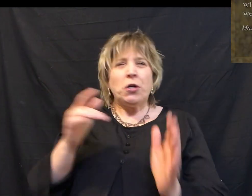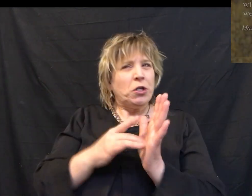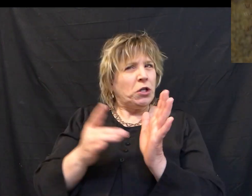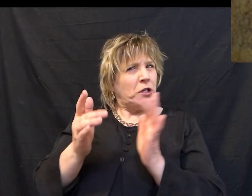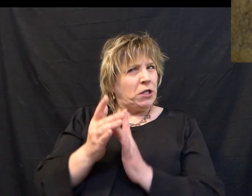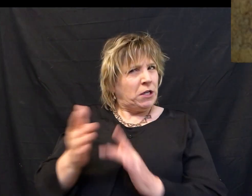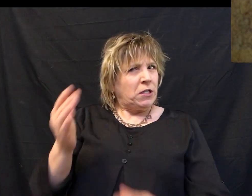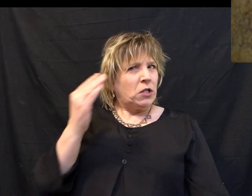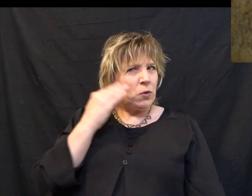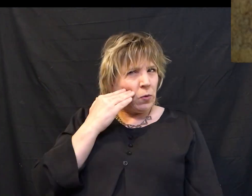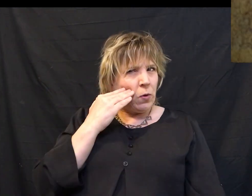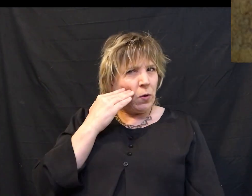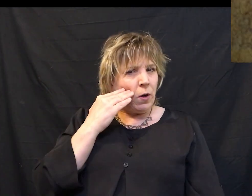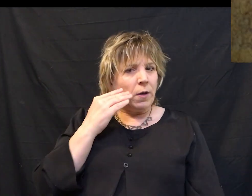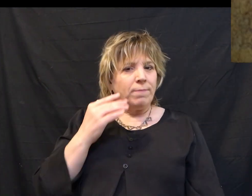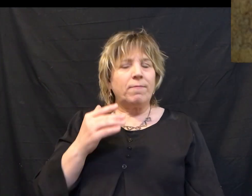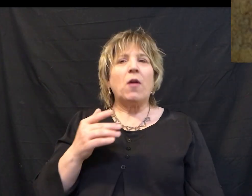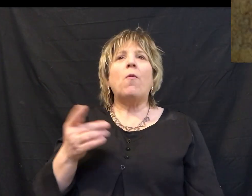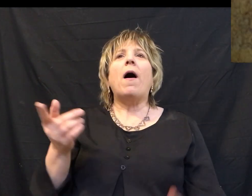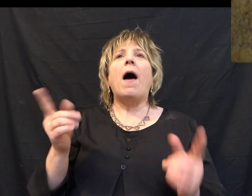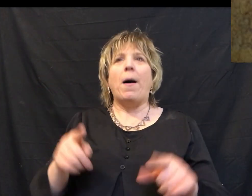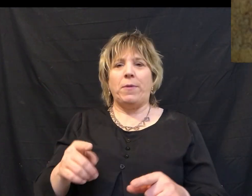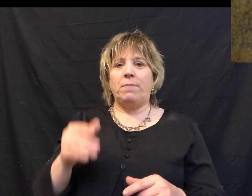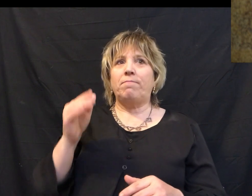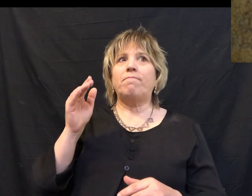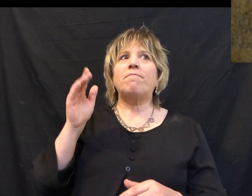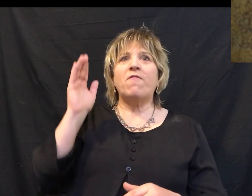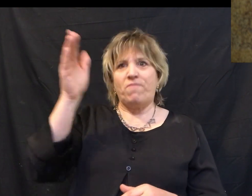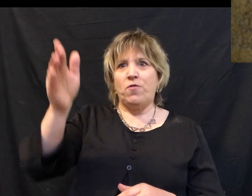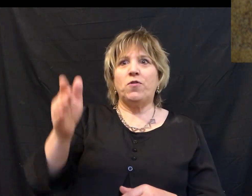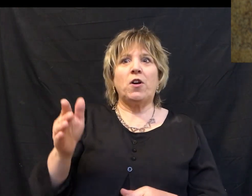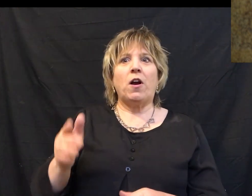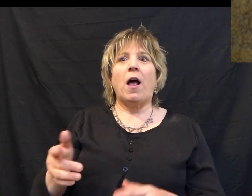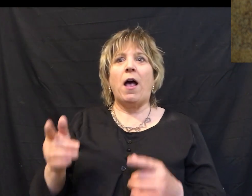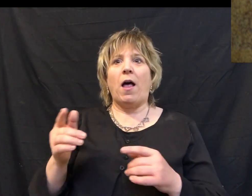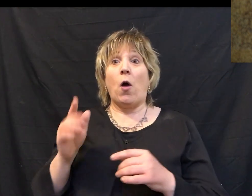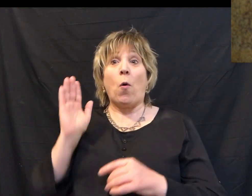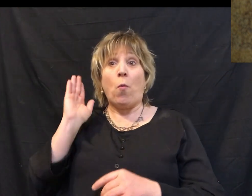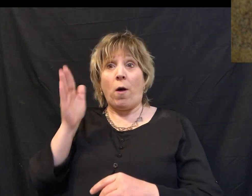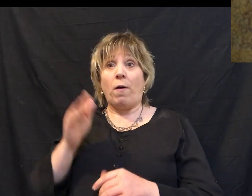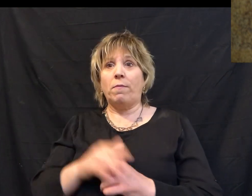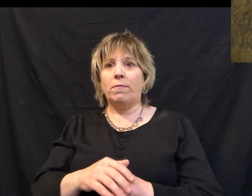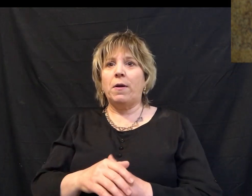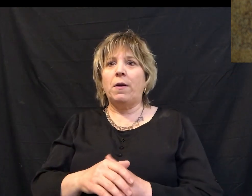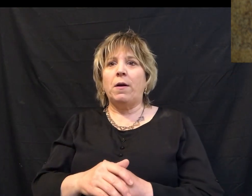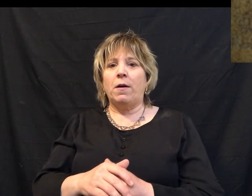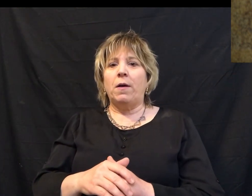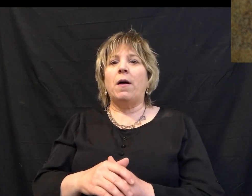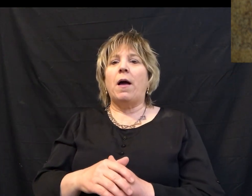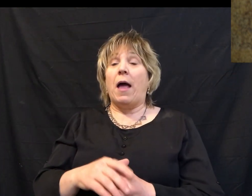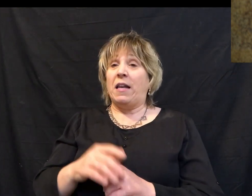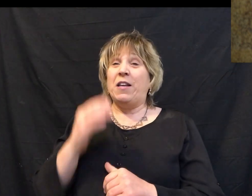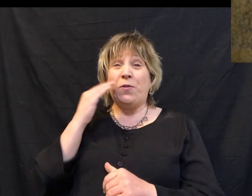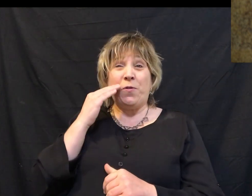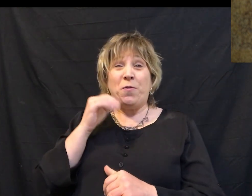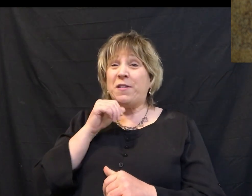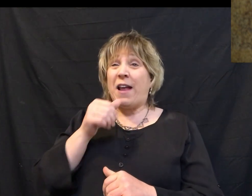See, Jesus knew what lay ahead that week in Jerusalem, and he knew that it was not going to go well.